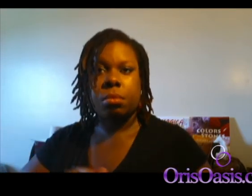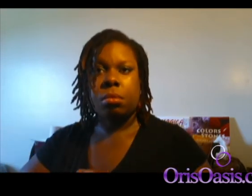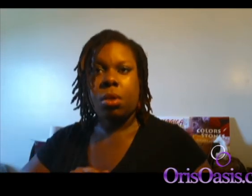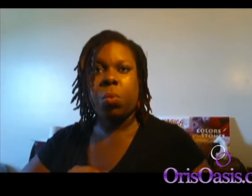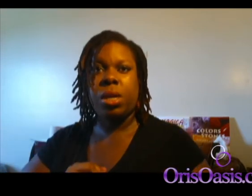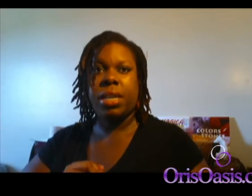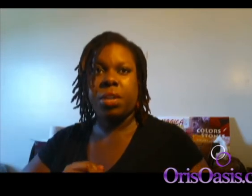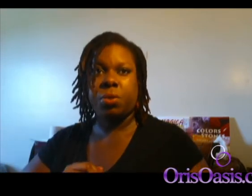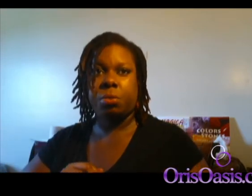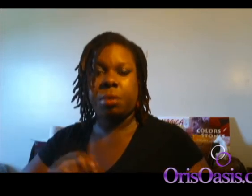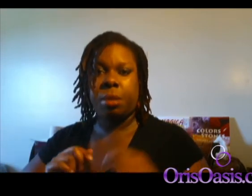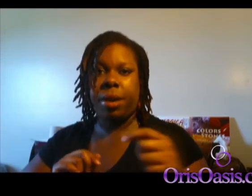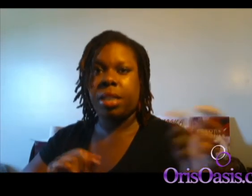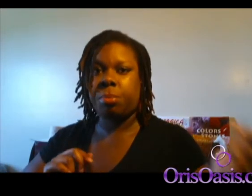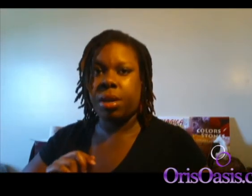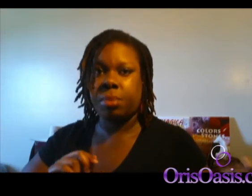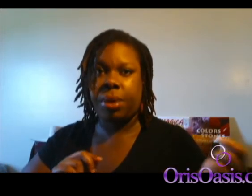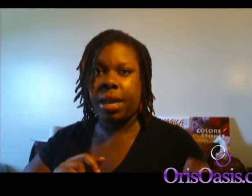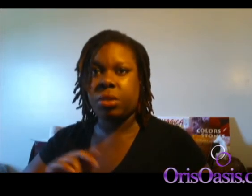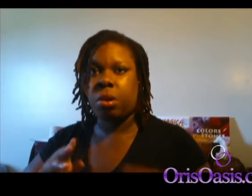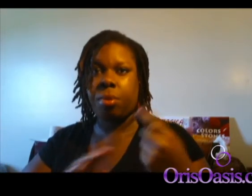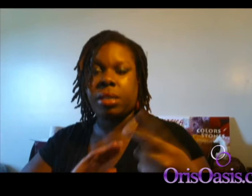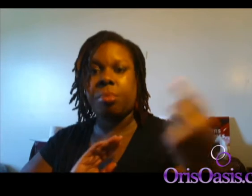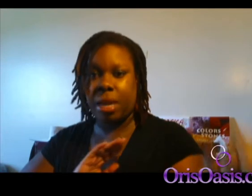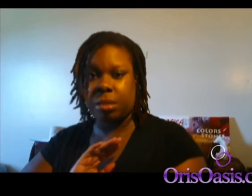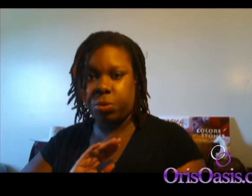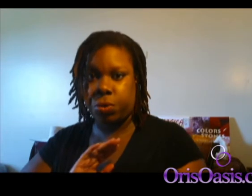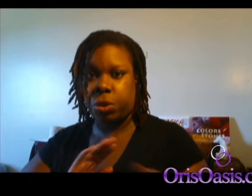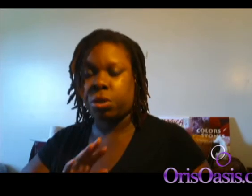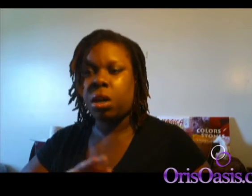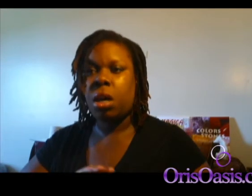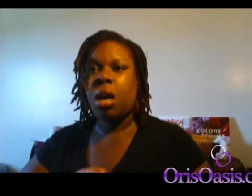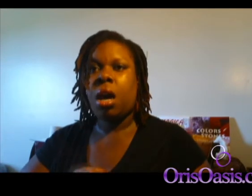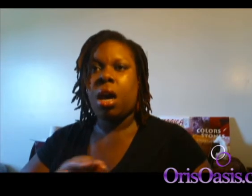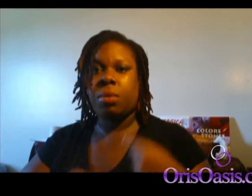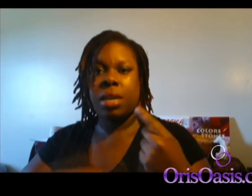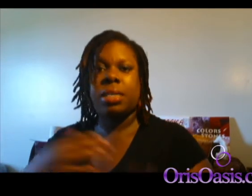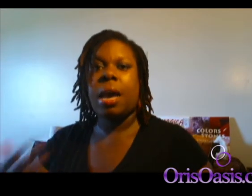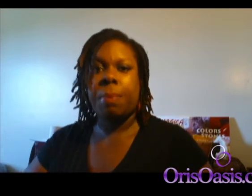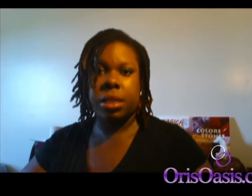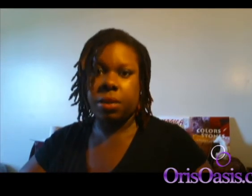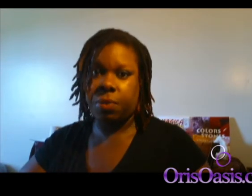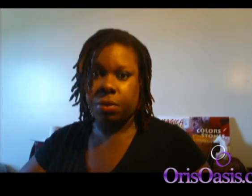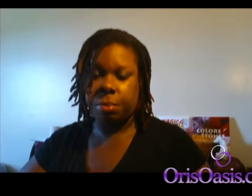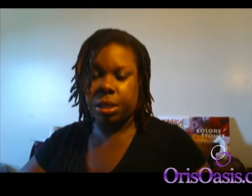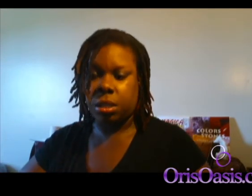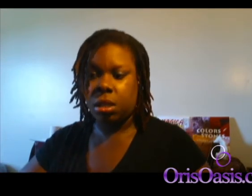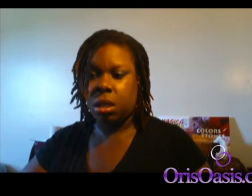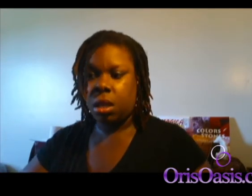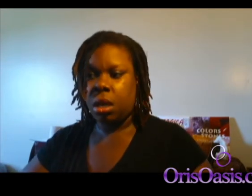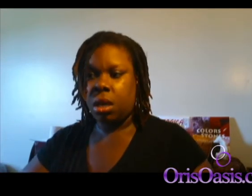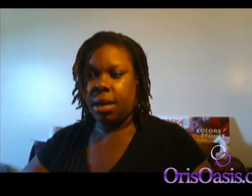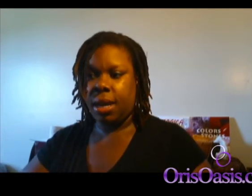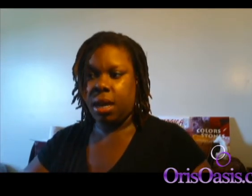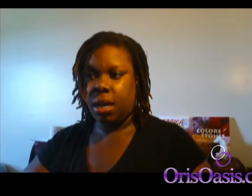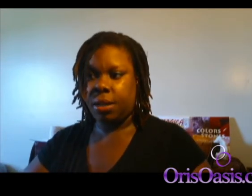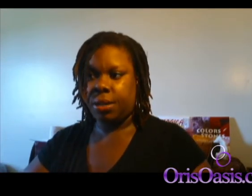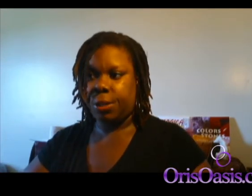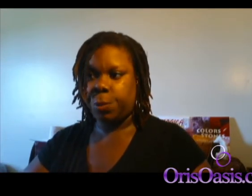We daydream only about a past, past, or a present possible future. Um, that's tapping into the fifth dimension. Uh,